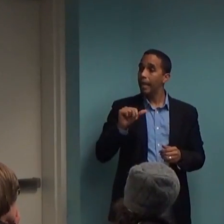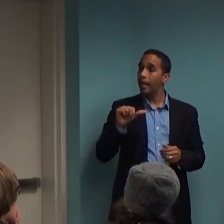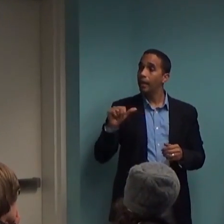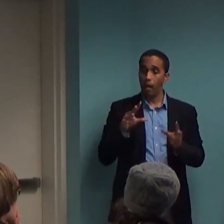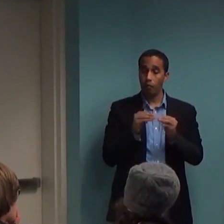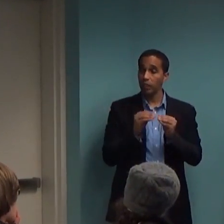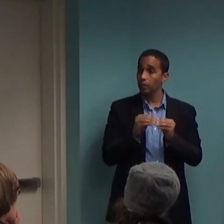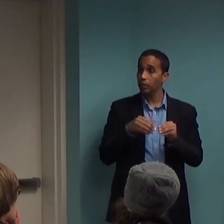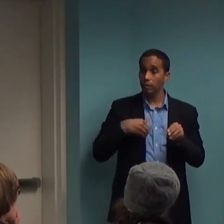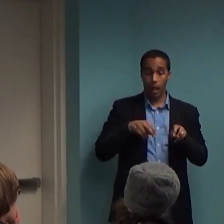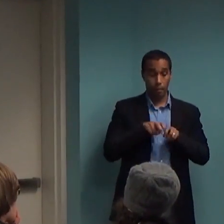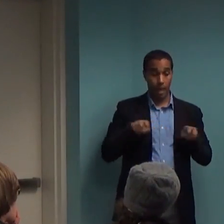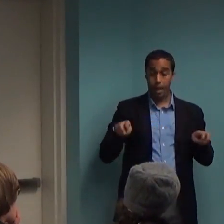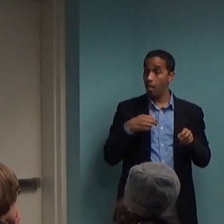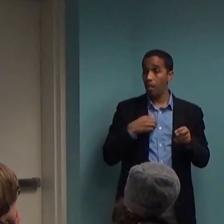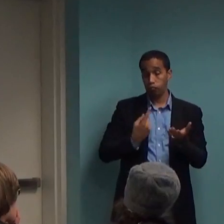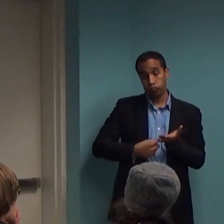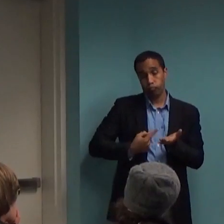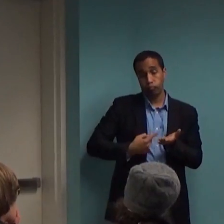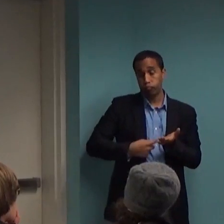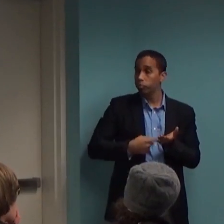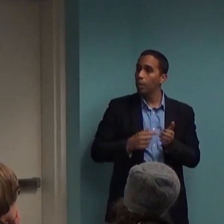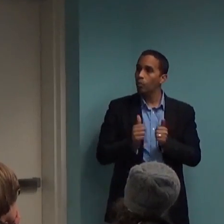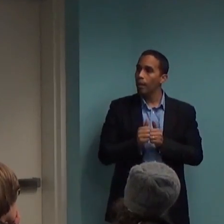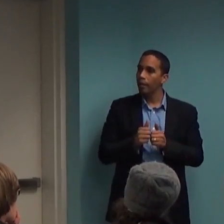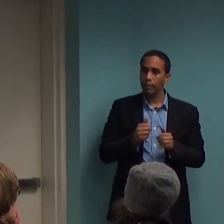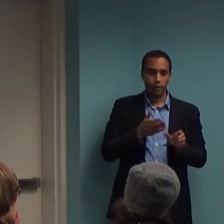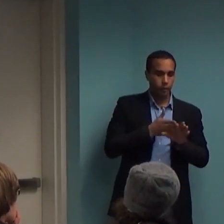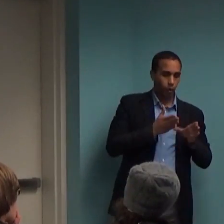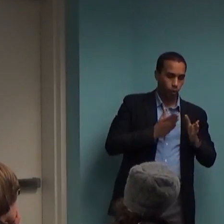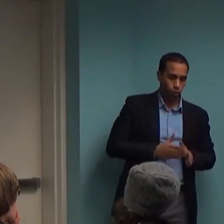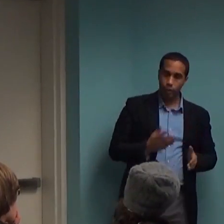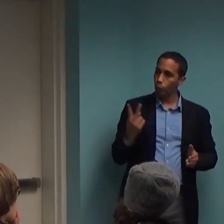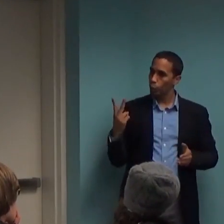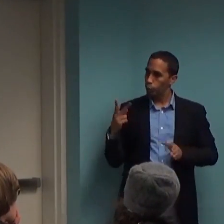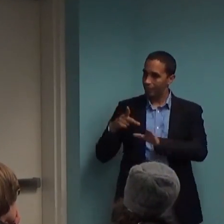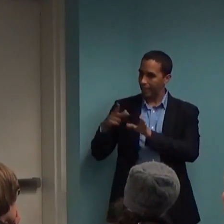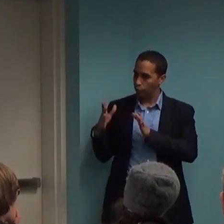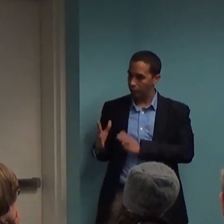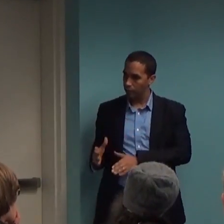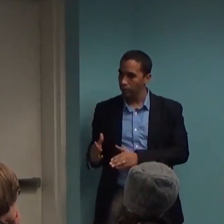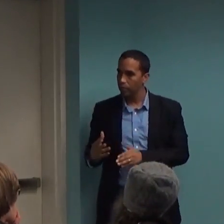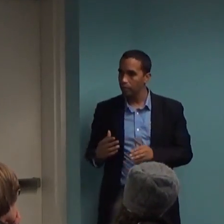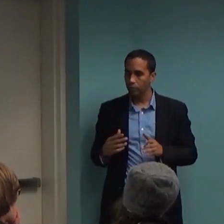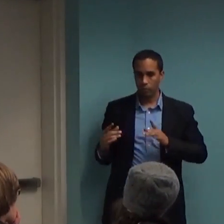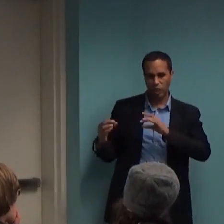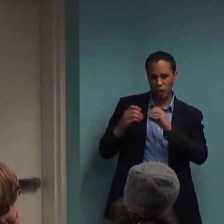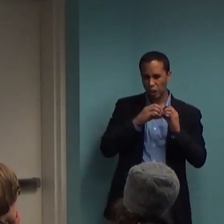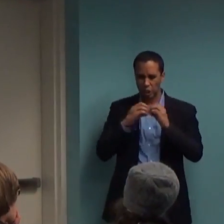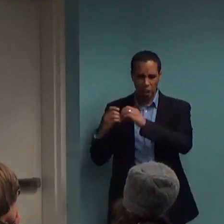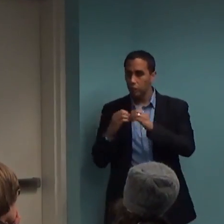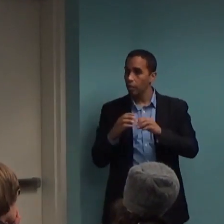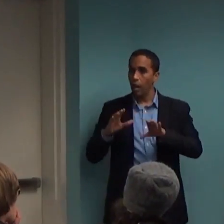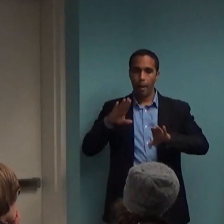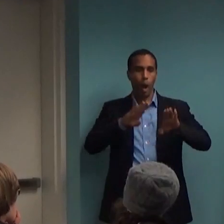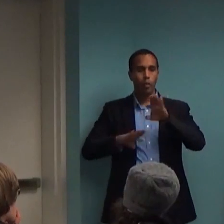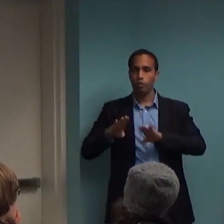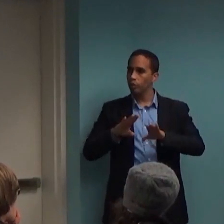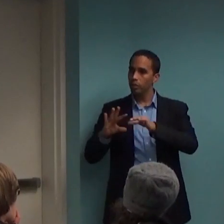So it was myself and another psychologist and two psychiatrists, and we had a debate about the validity of the biological perspective on psychiatry. And that was the discussion point